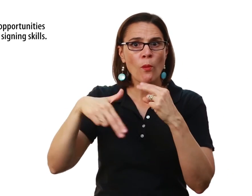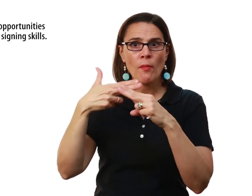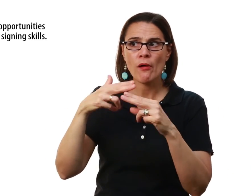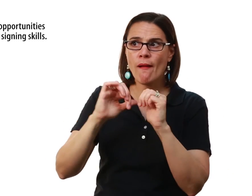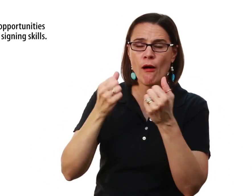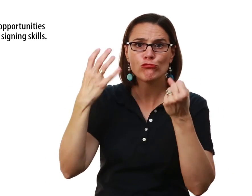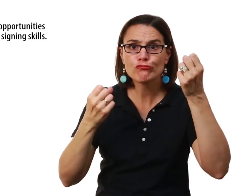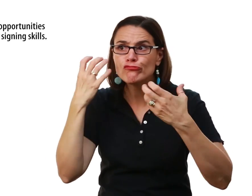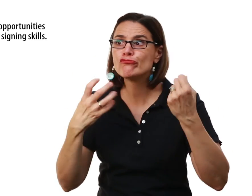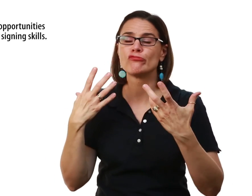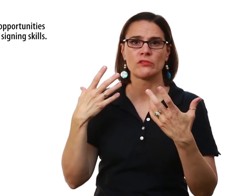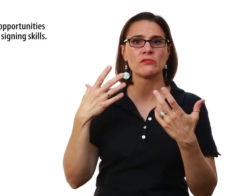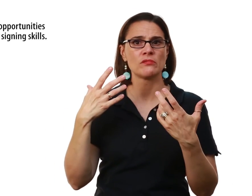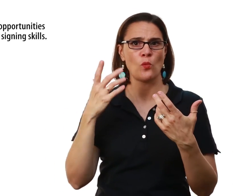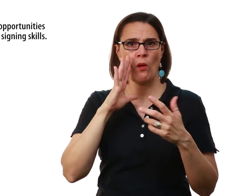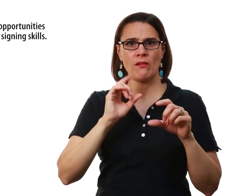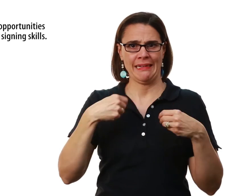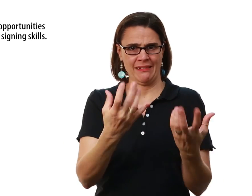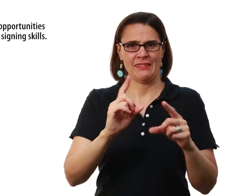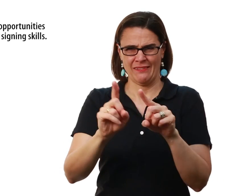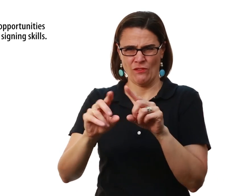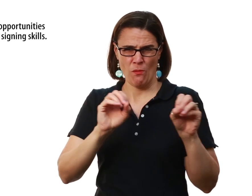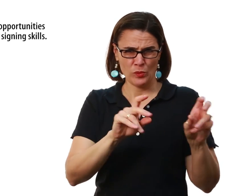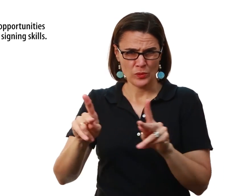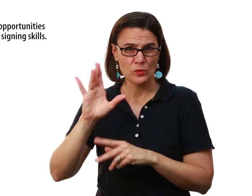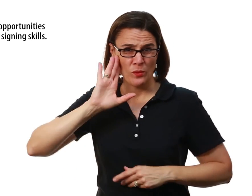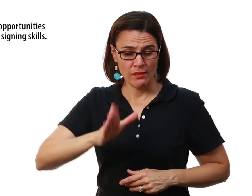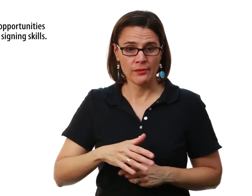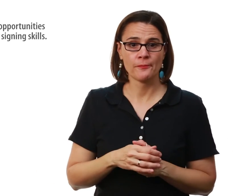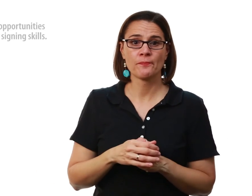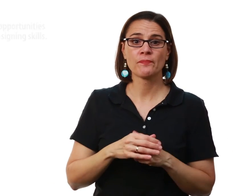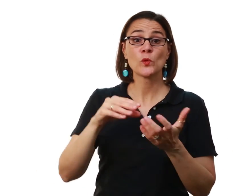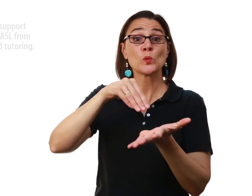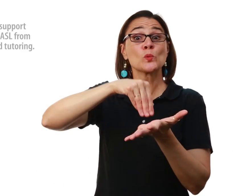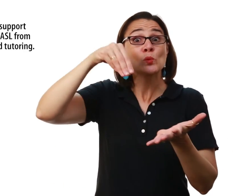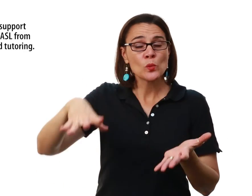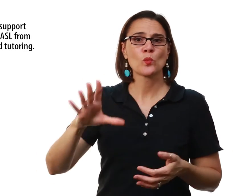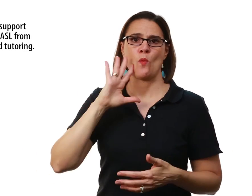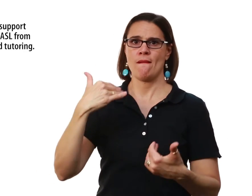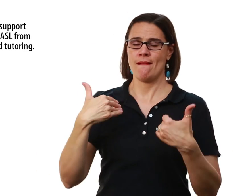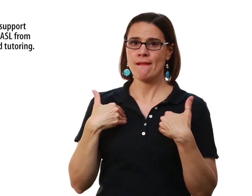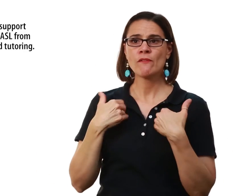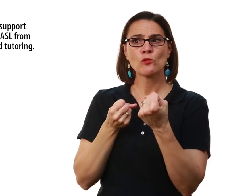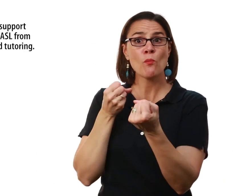about how to improve their signing skills And to give them different opportunities to do so Students will have support